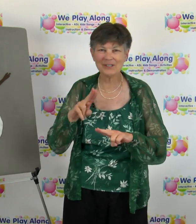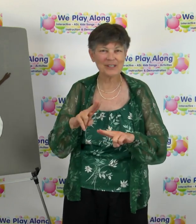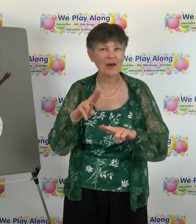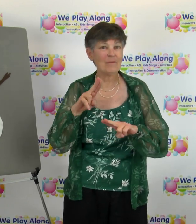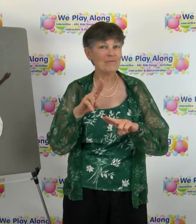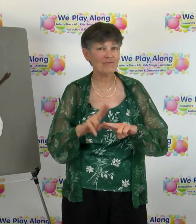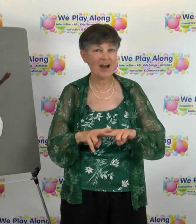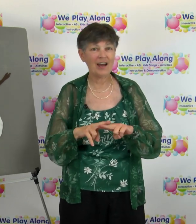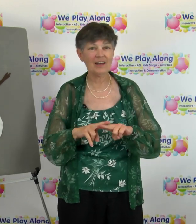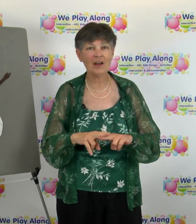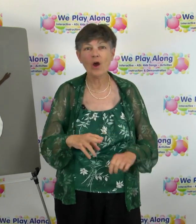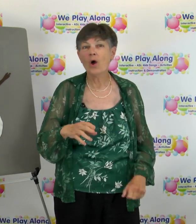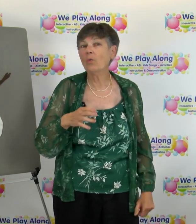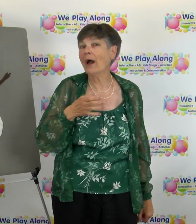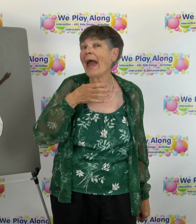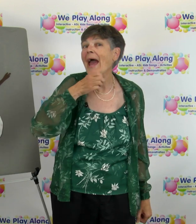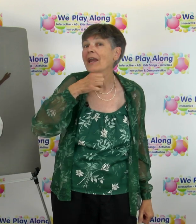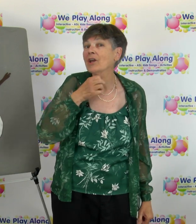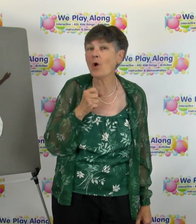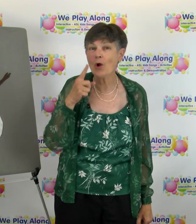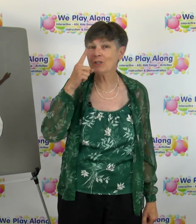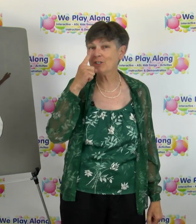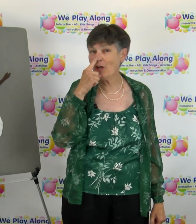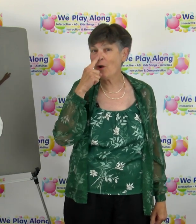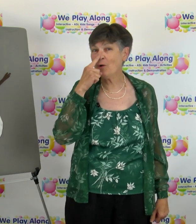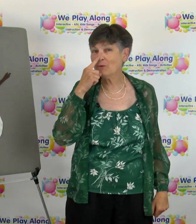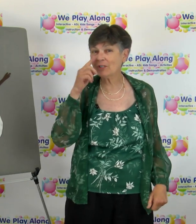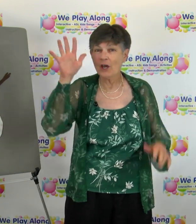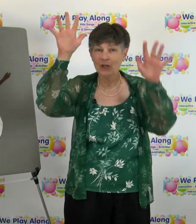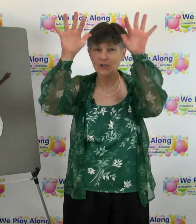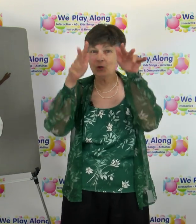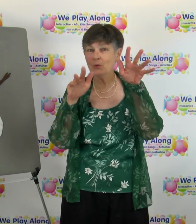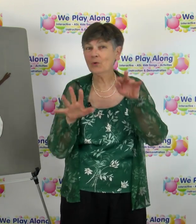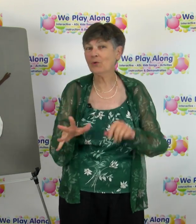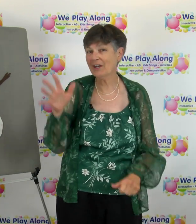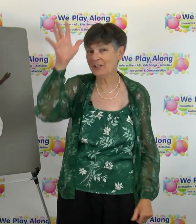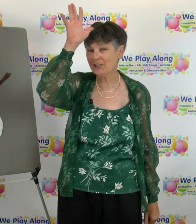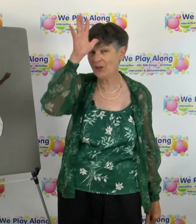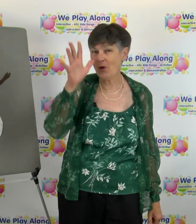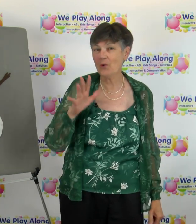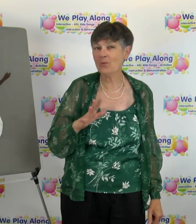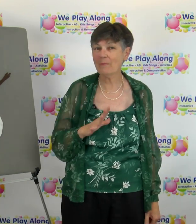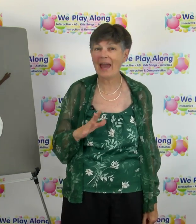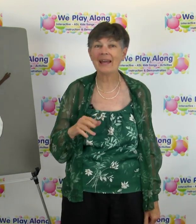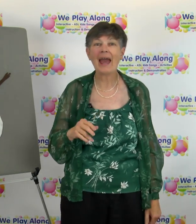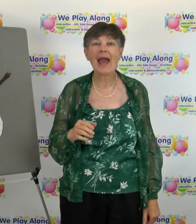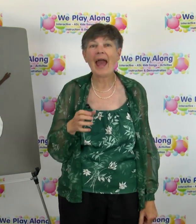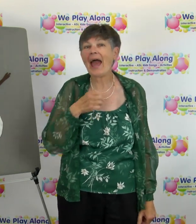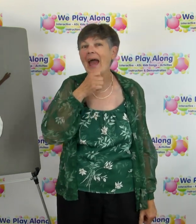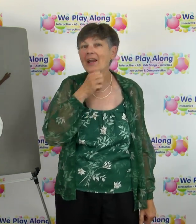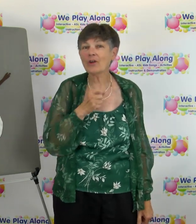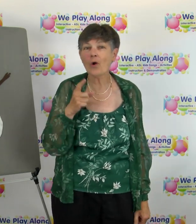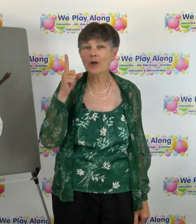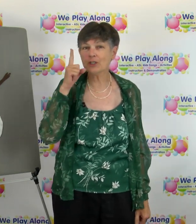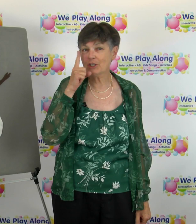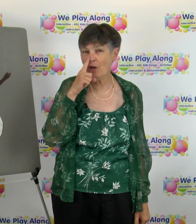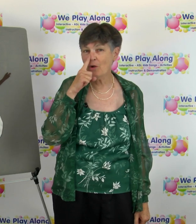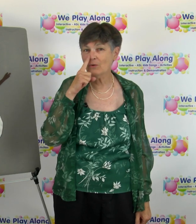some fun we'll add an orange nose to the snowman add an orange nose